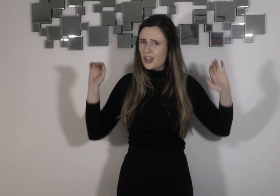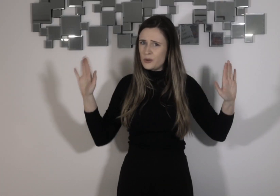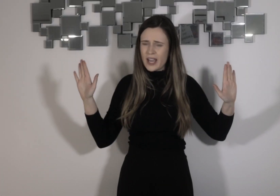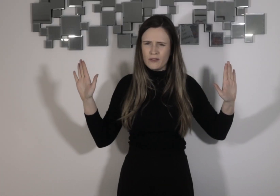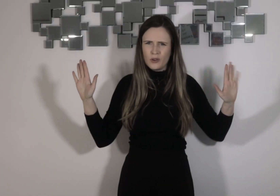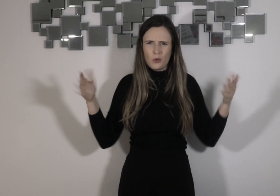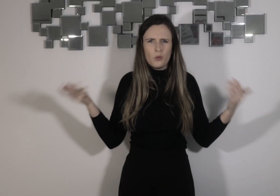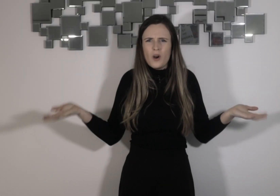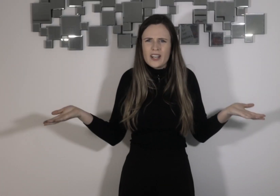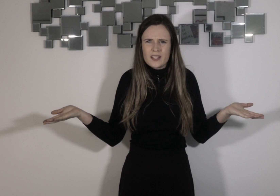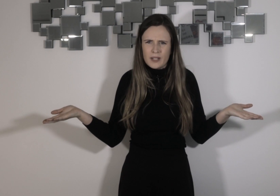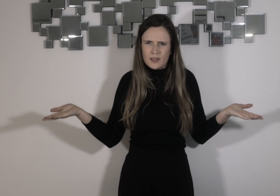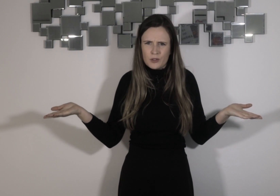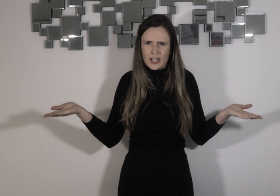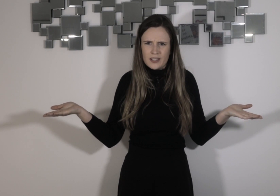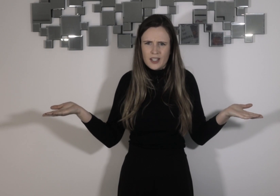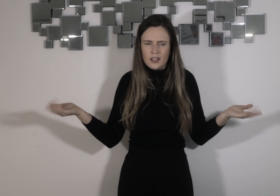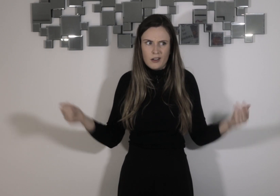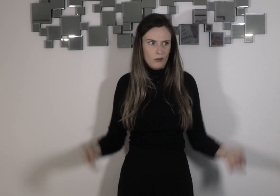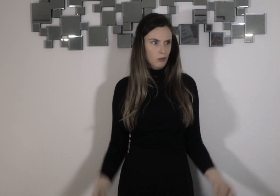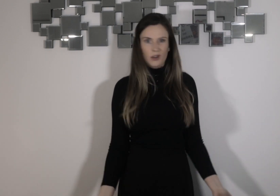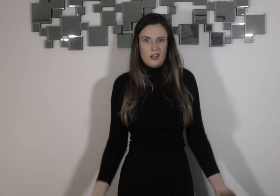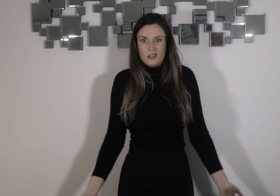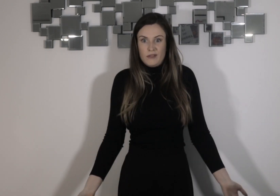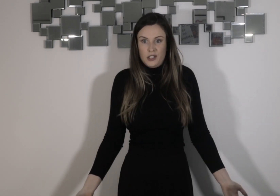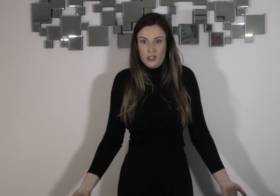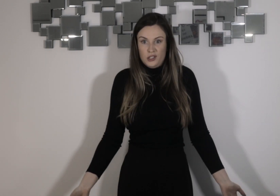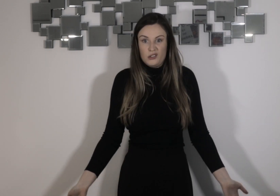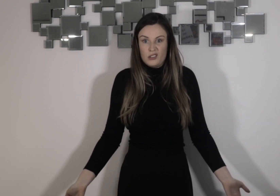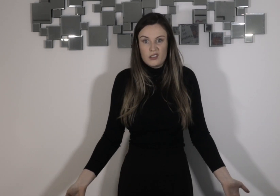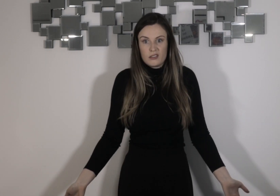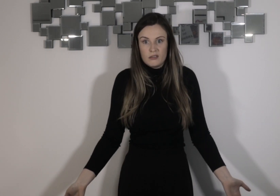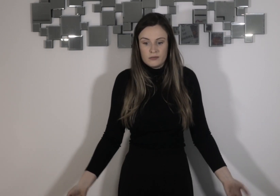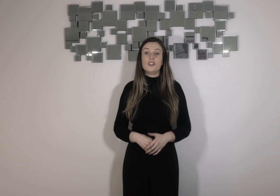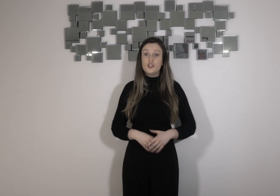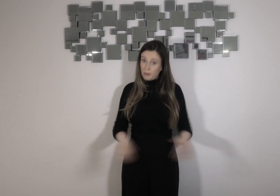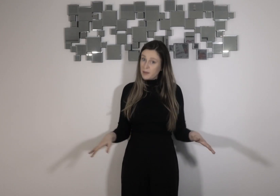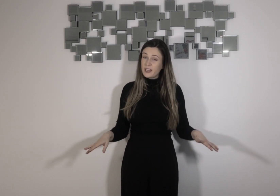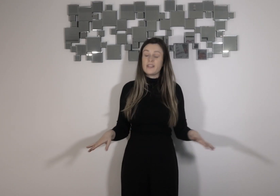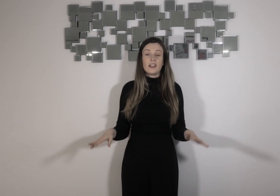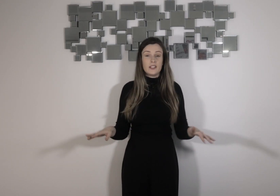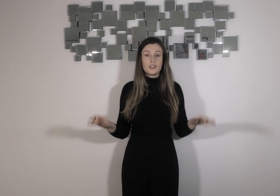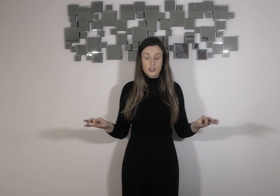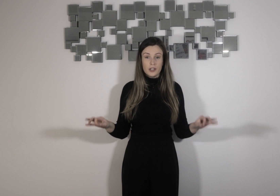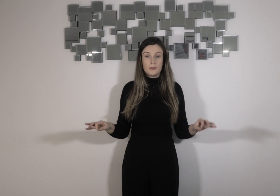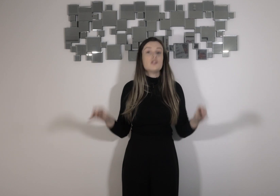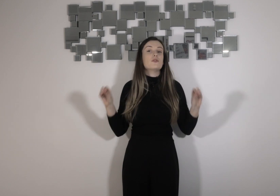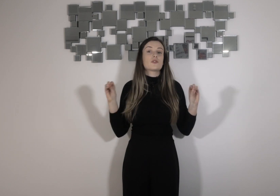slow down. What is police brutality? What is racial injustice? You may be hearing these terms used